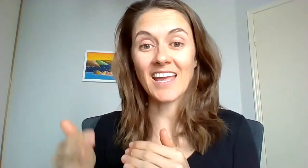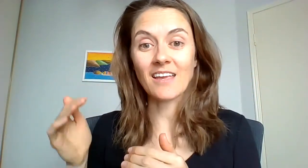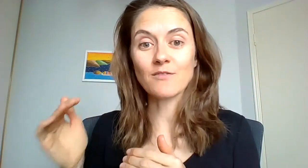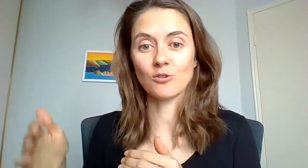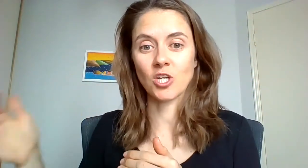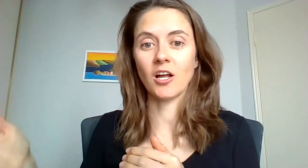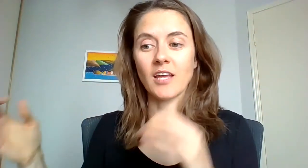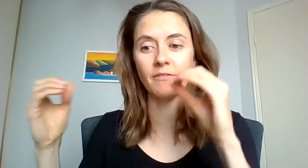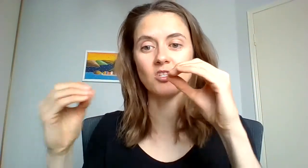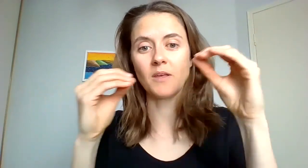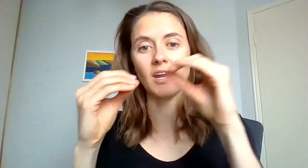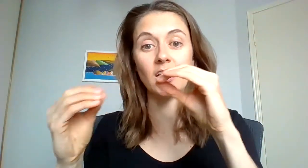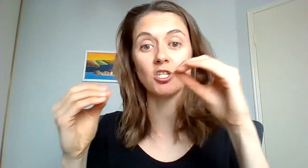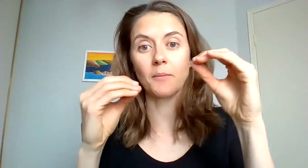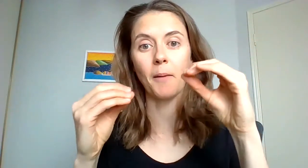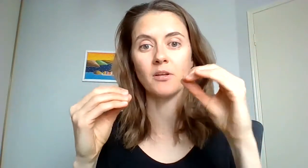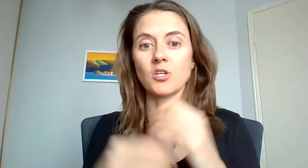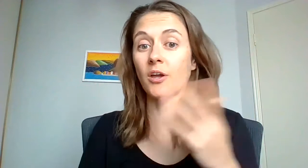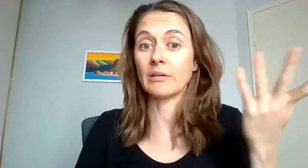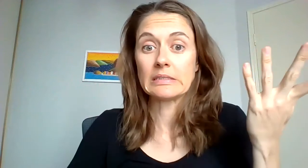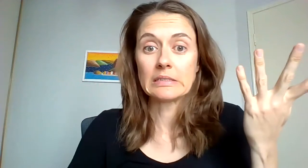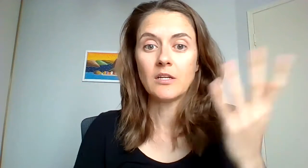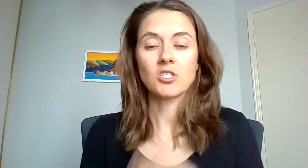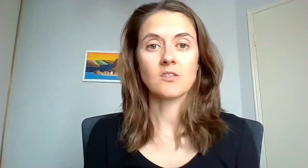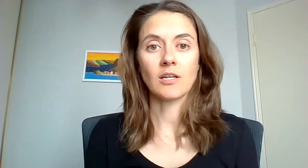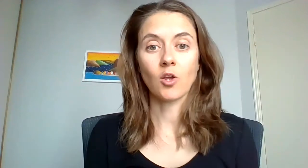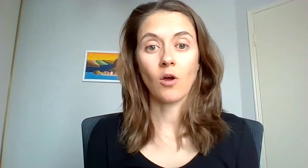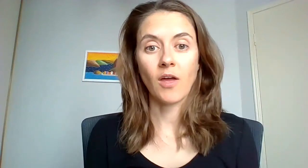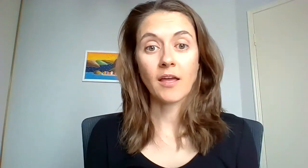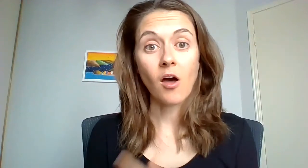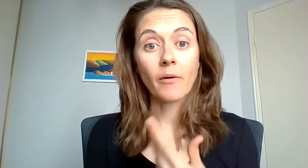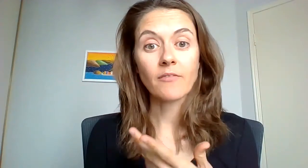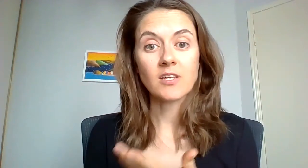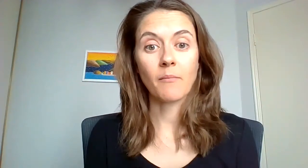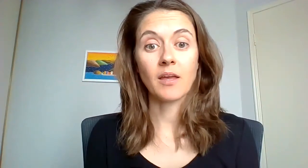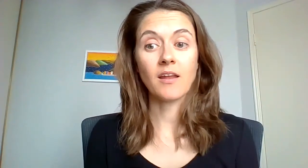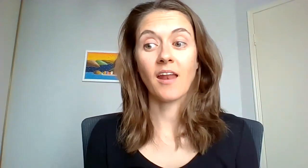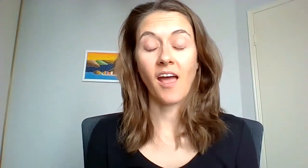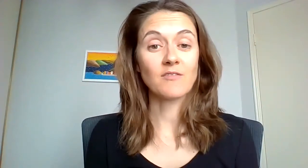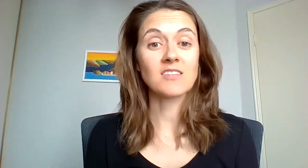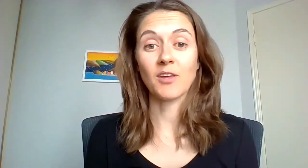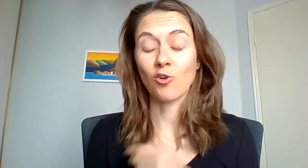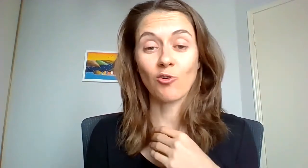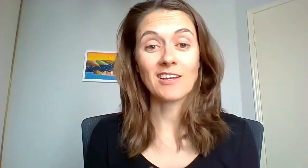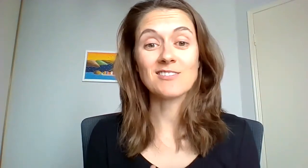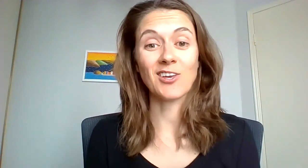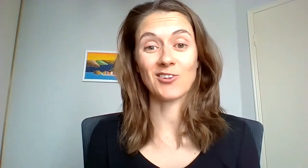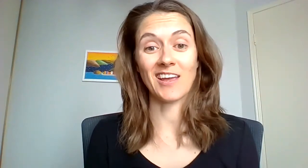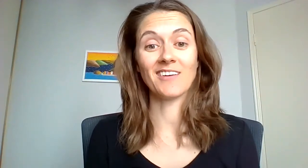saves your child having to be that energetic puppet to go she's not letting go of her anger, I'm gonna have to come in and have something crazy go down